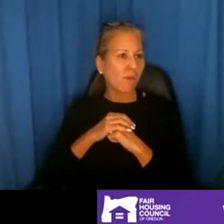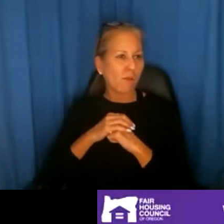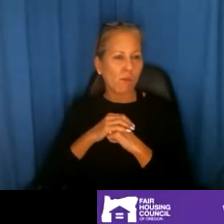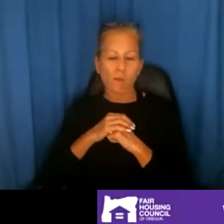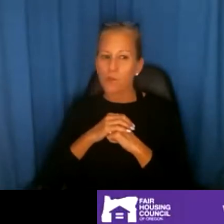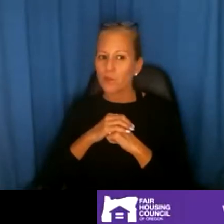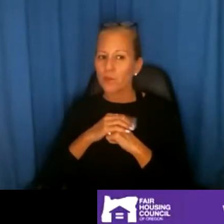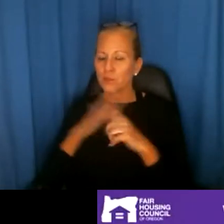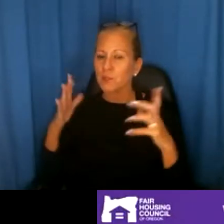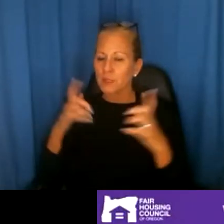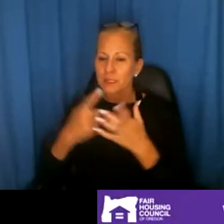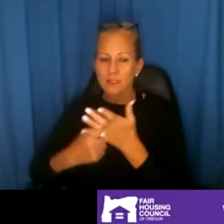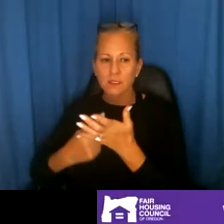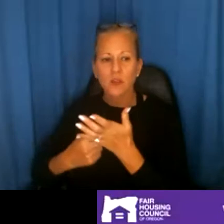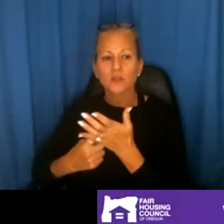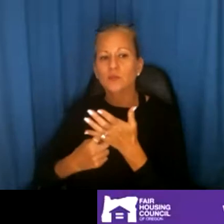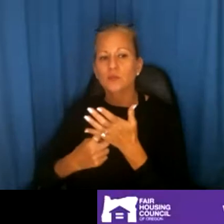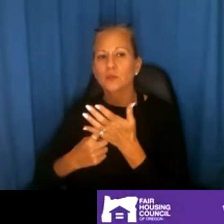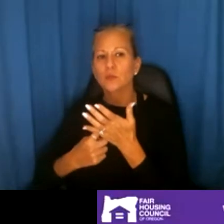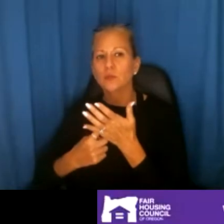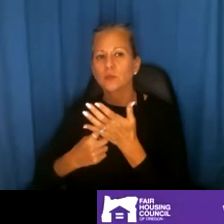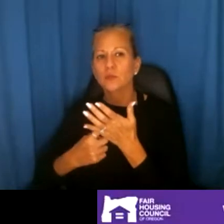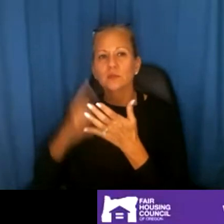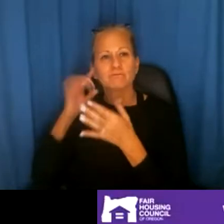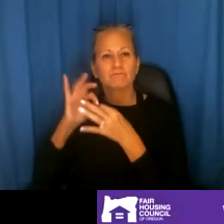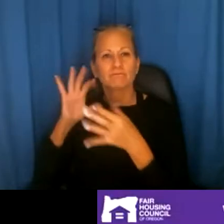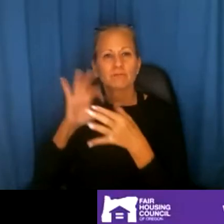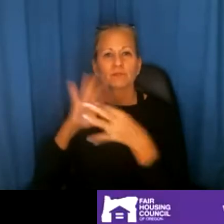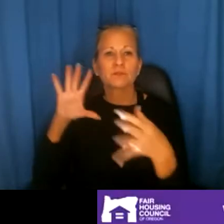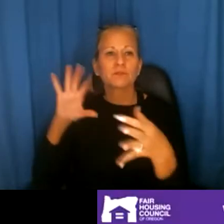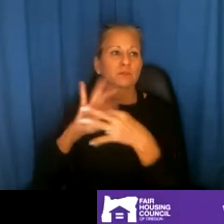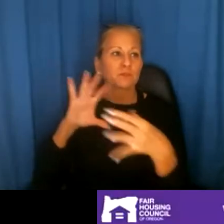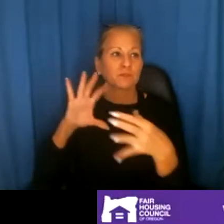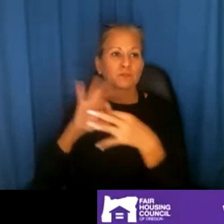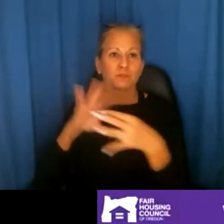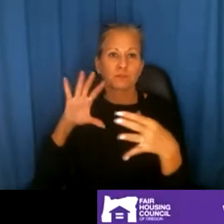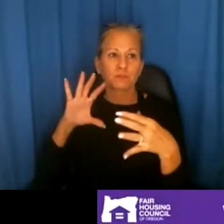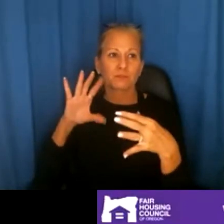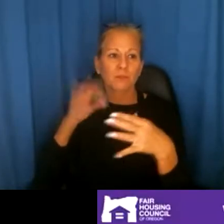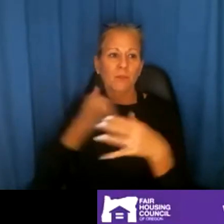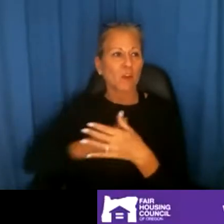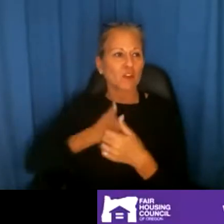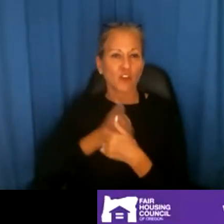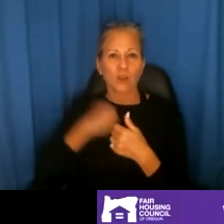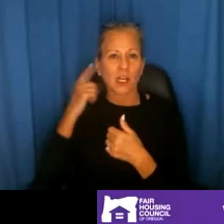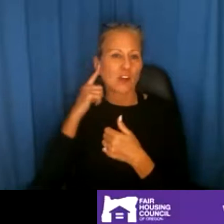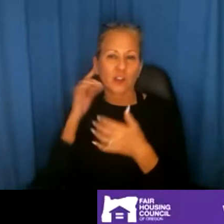engaging discussion to talk about housing types. I've also